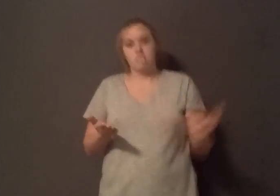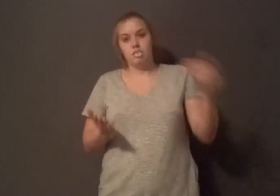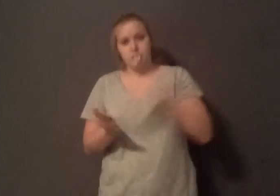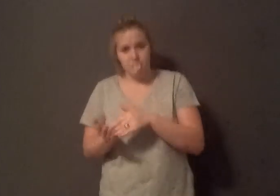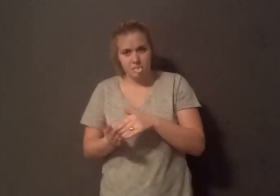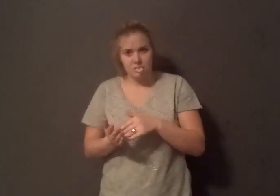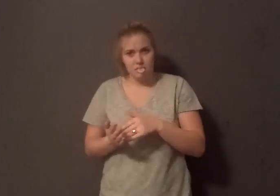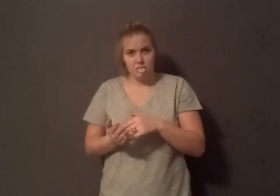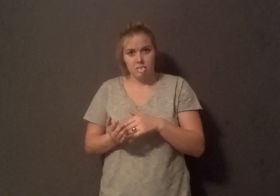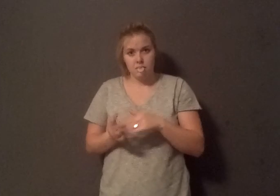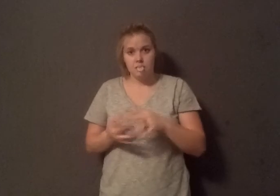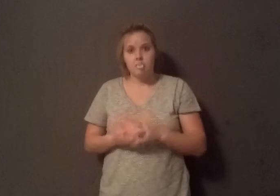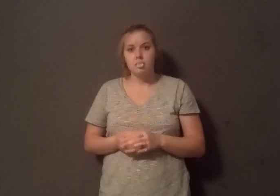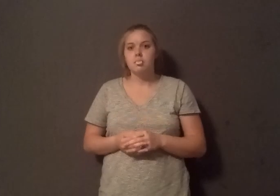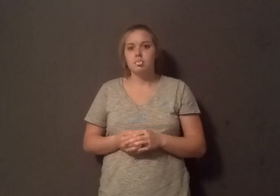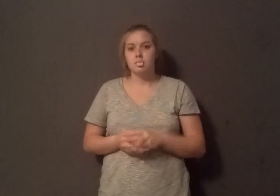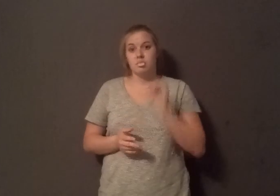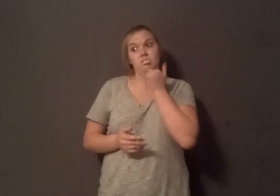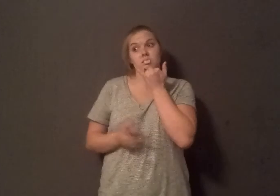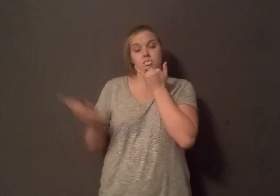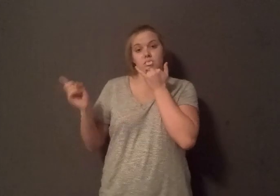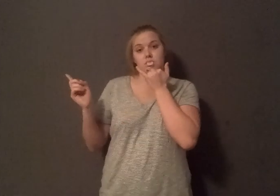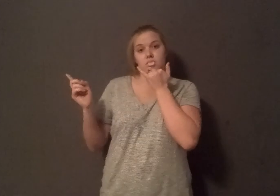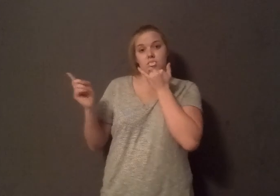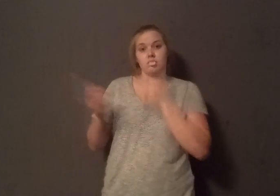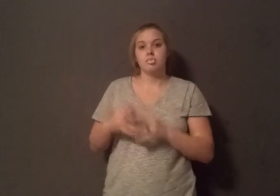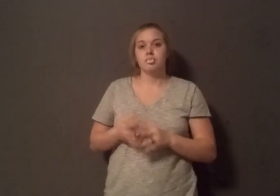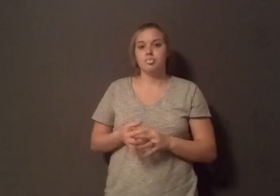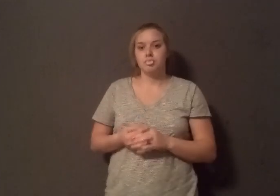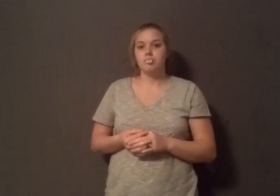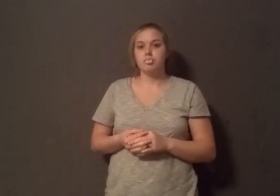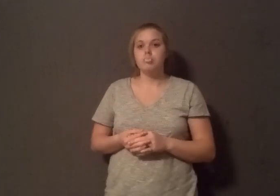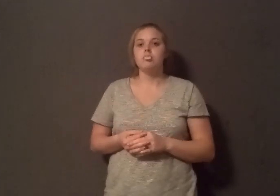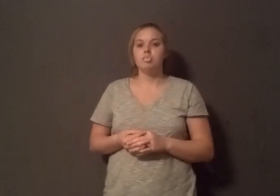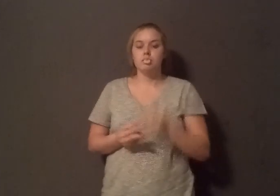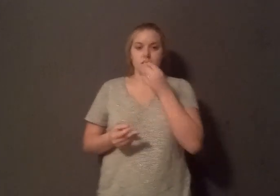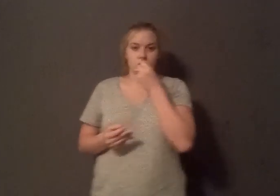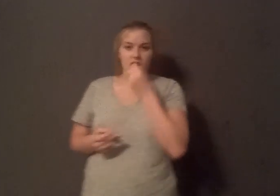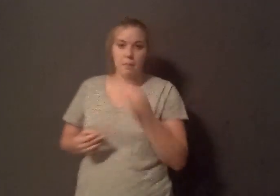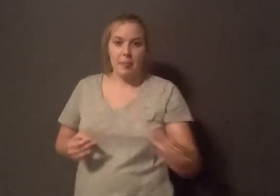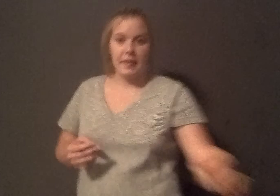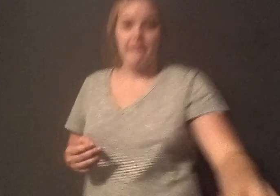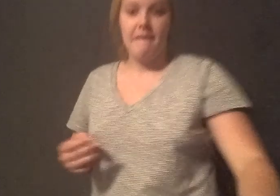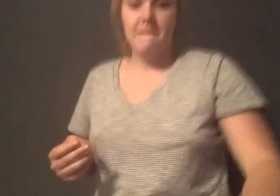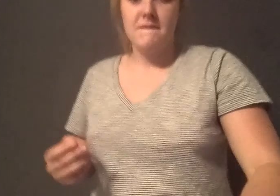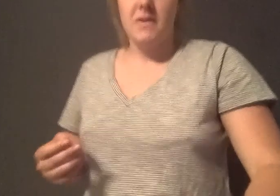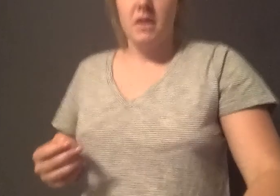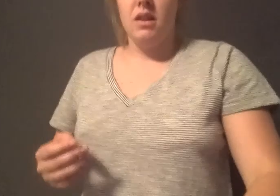frankly are wrong. That's why we do peer review. Okay? Okay. The European Association of Studies.